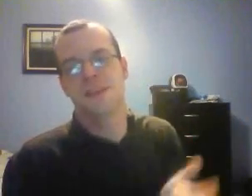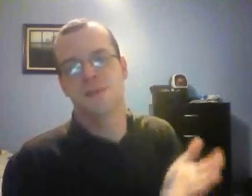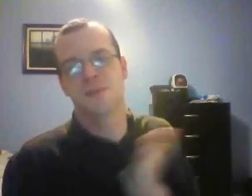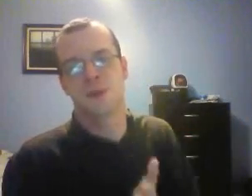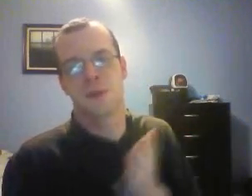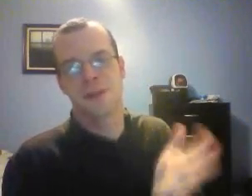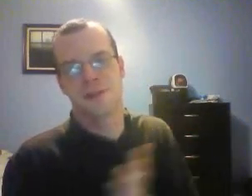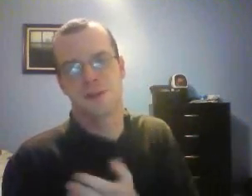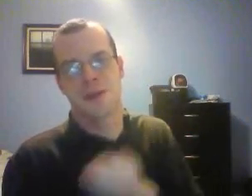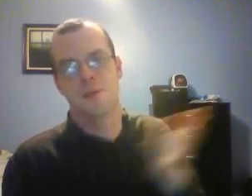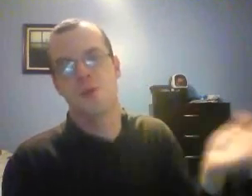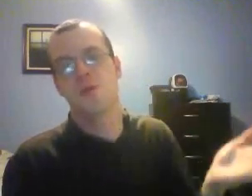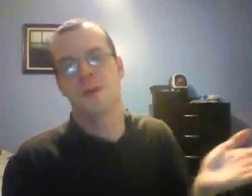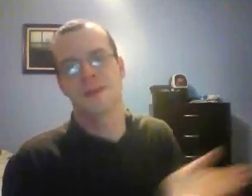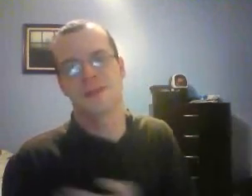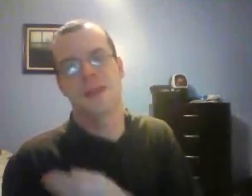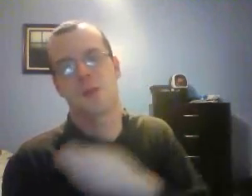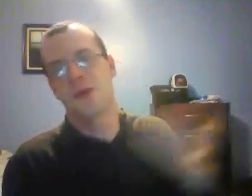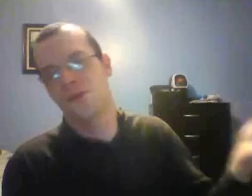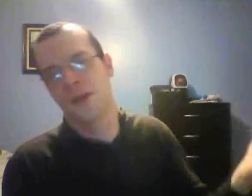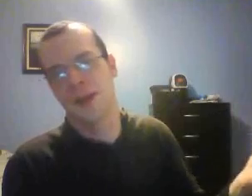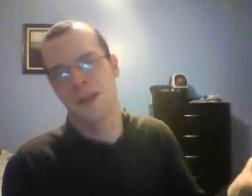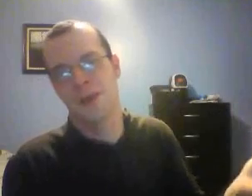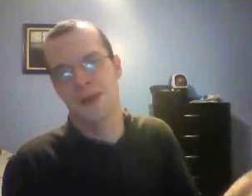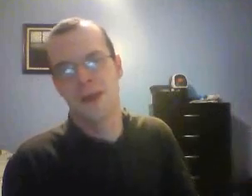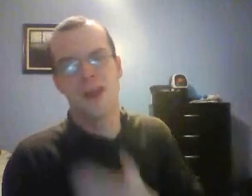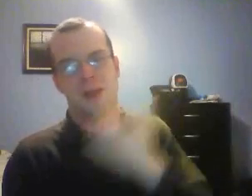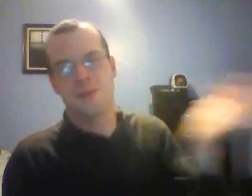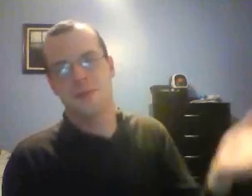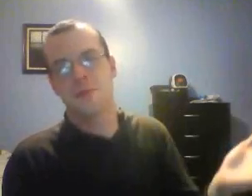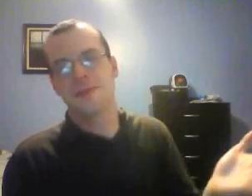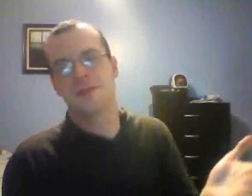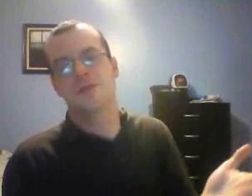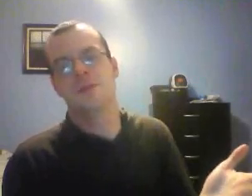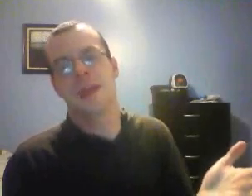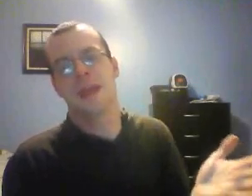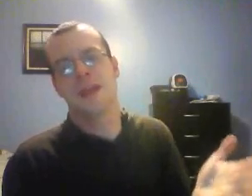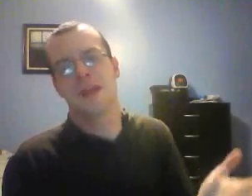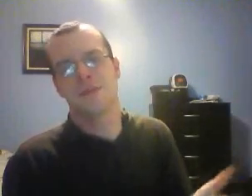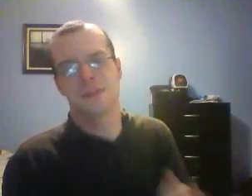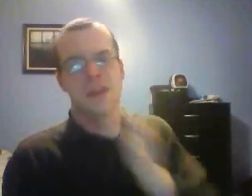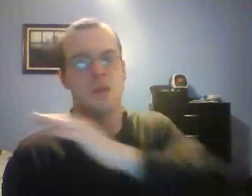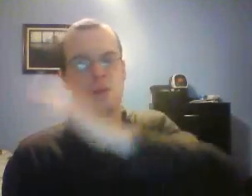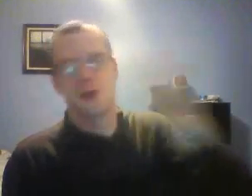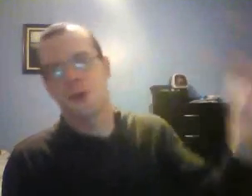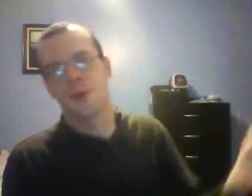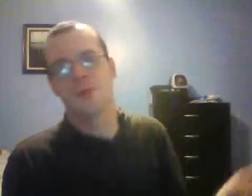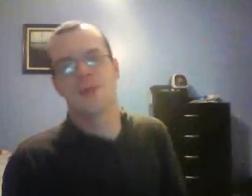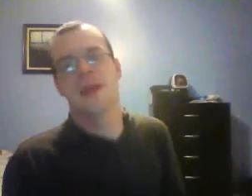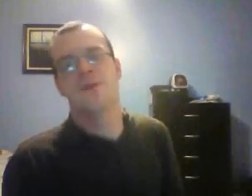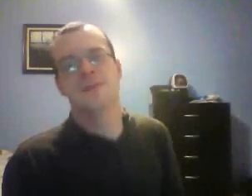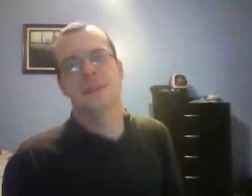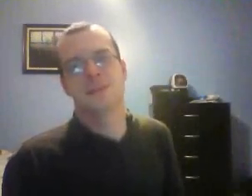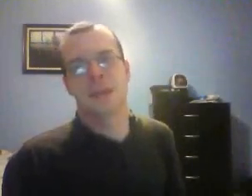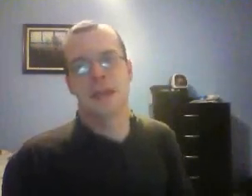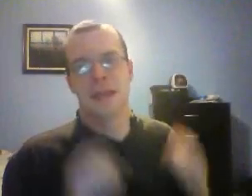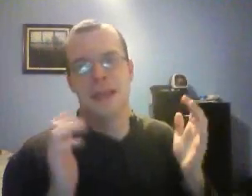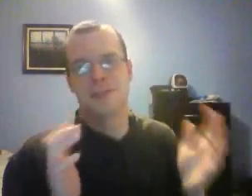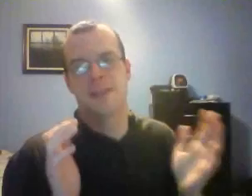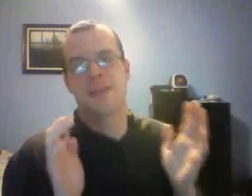Facebook, Twitter, Instagram, Google+. They are all talking about it, WWE's social media accounts blowing up with conversation. And I can't say